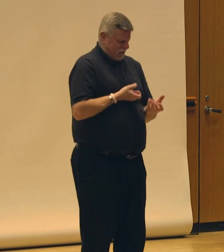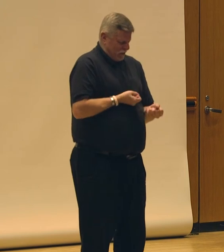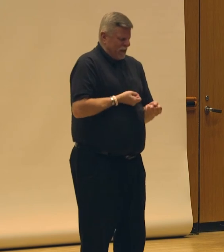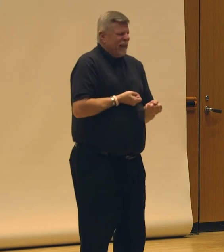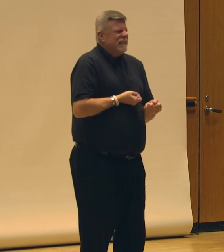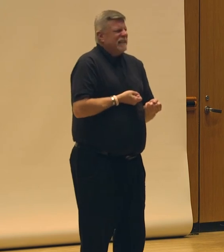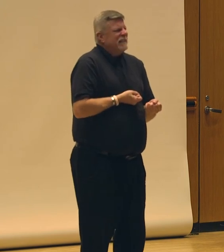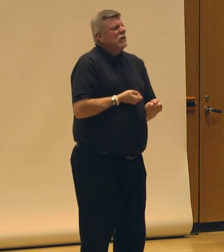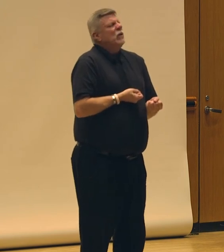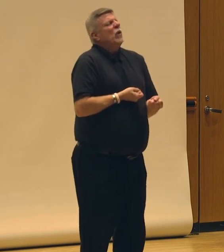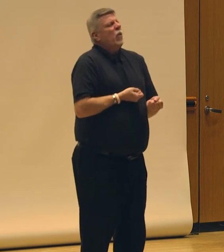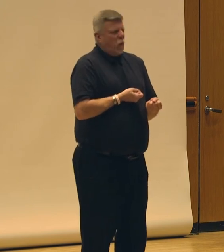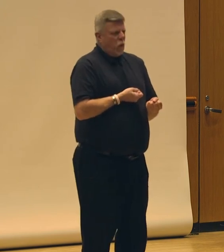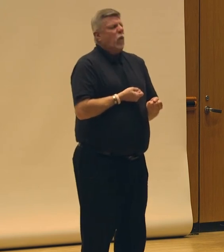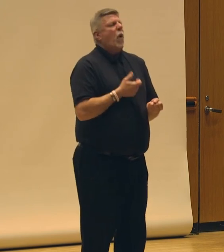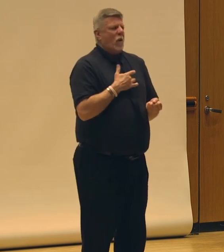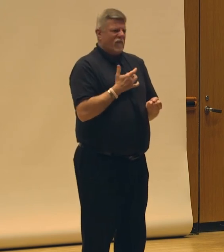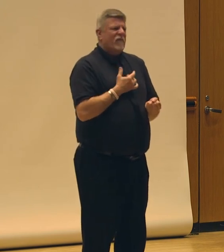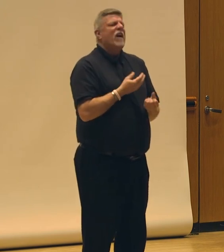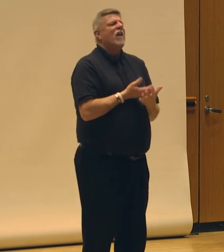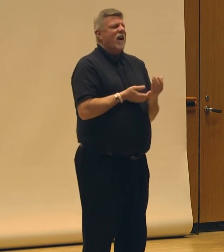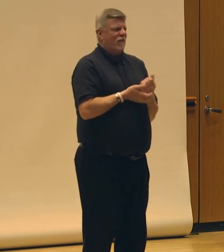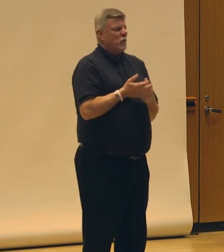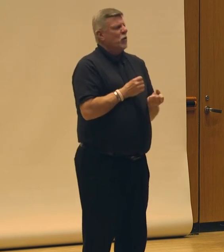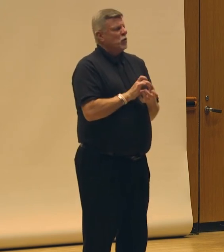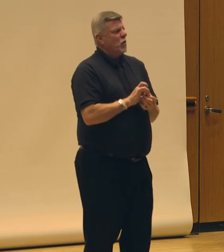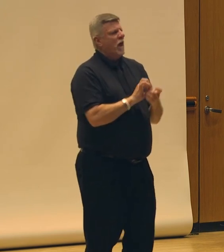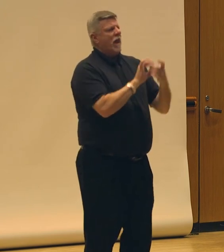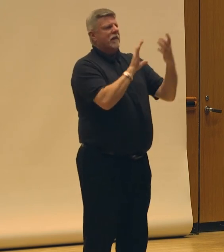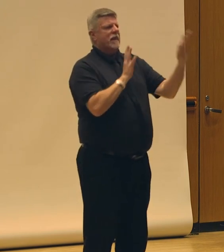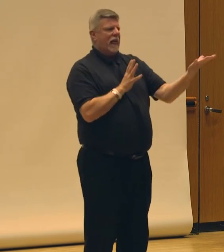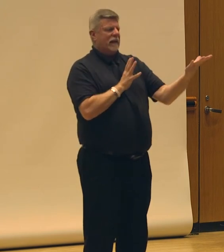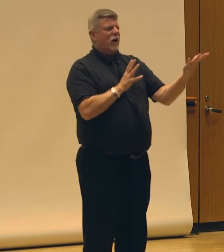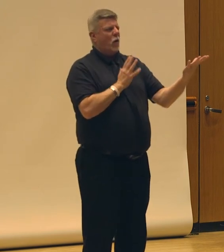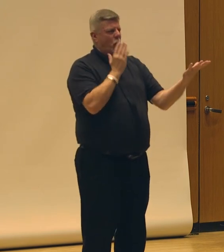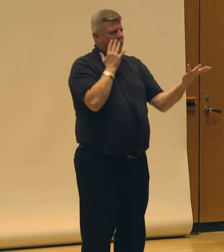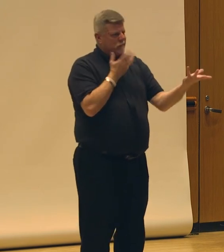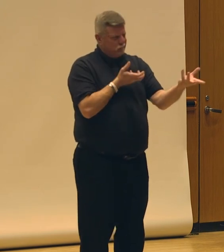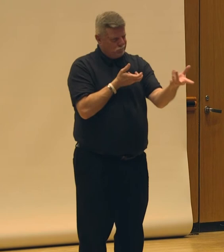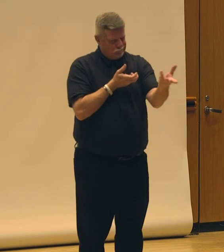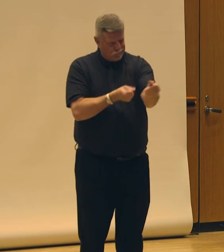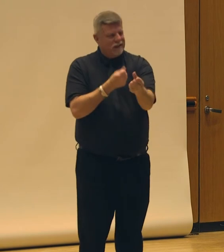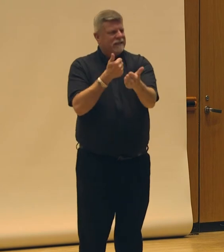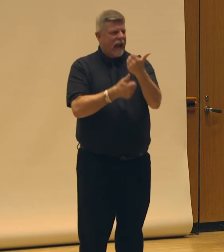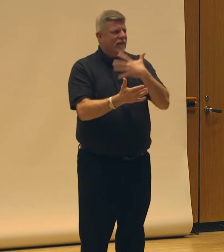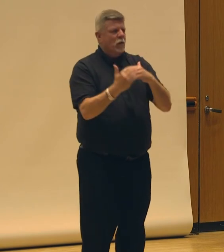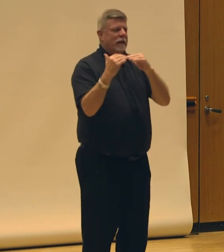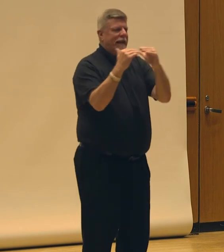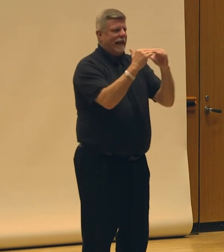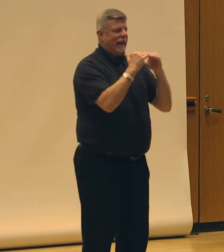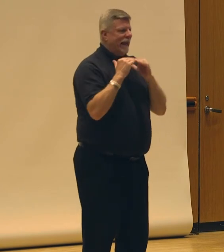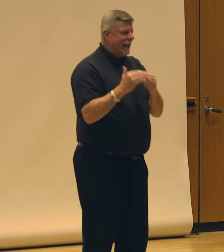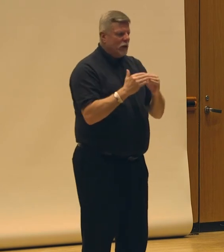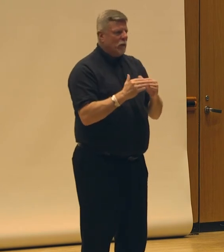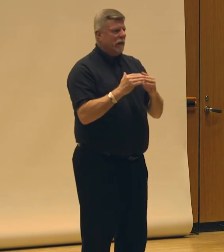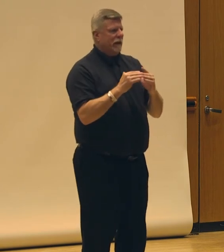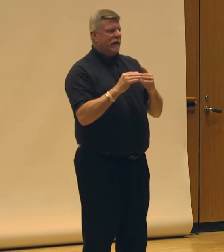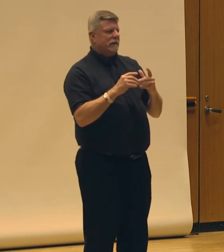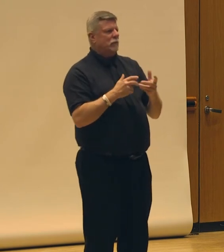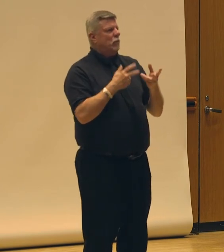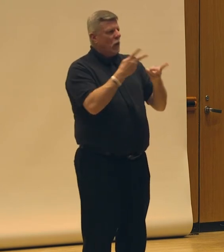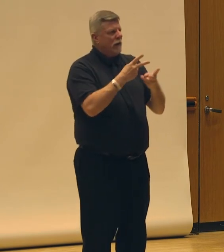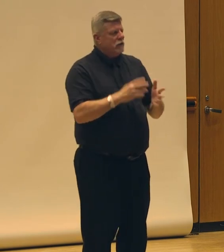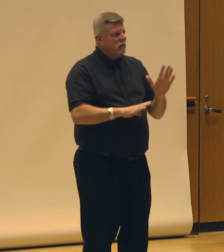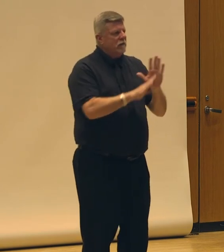often feel more comfortable to let go of the idea, and know that everyone in the room is equally invested in caring for it. And sometimes,